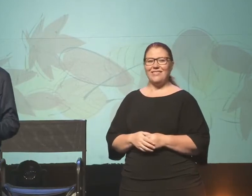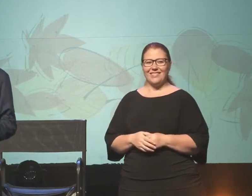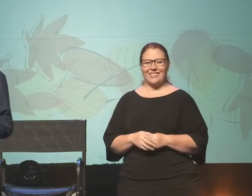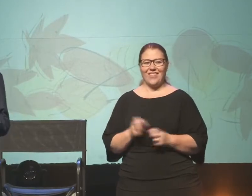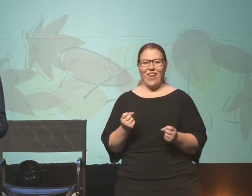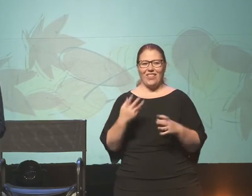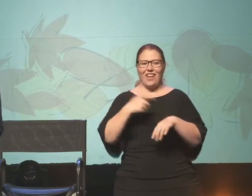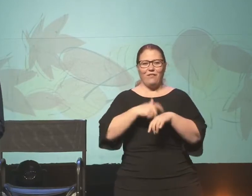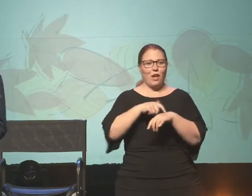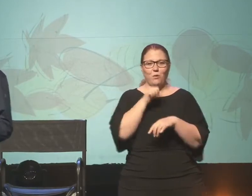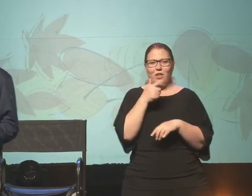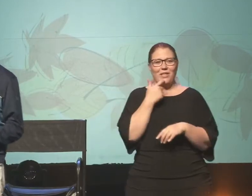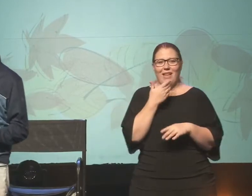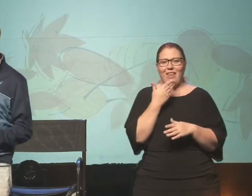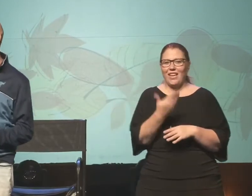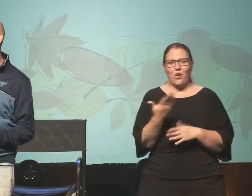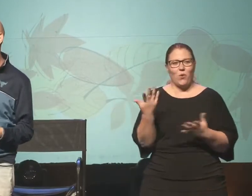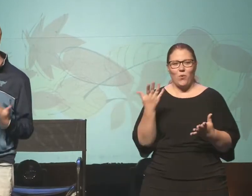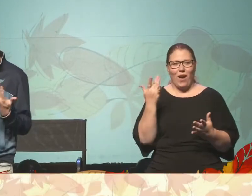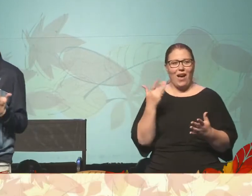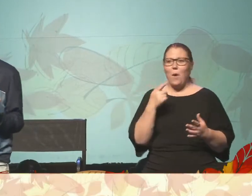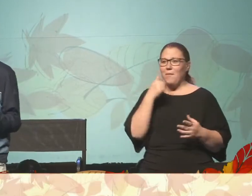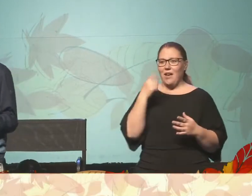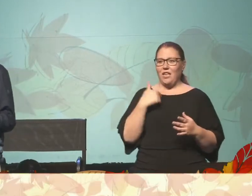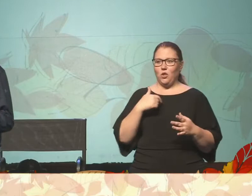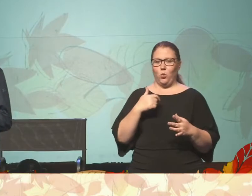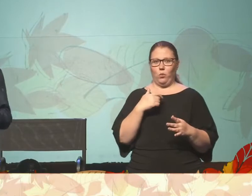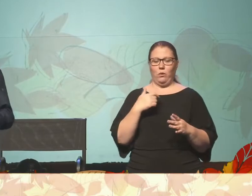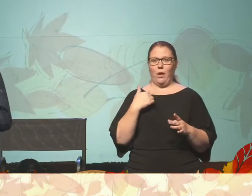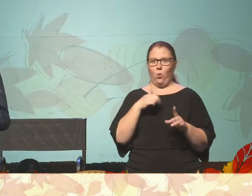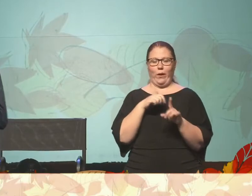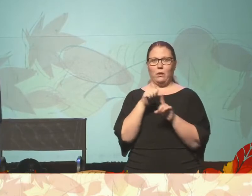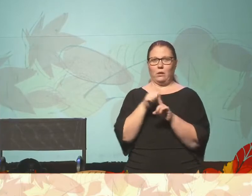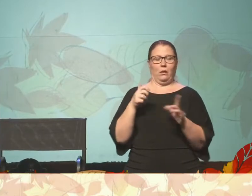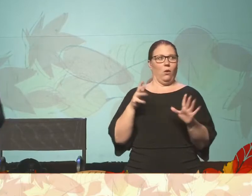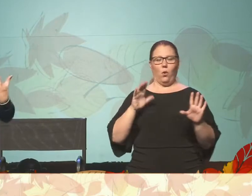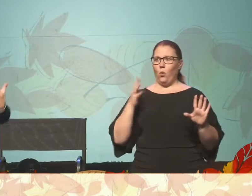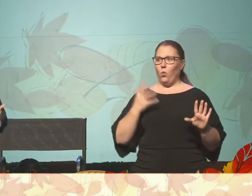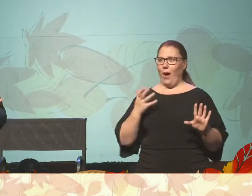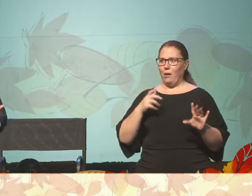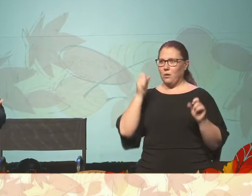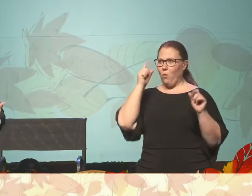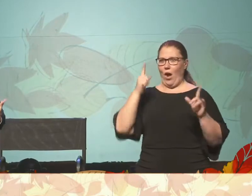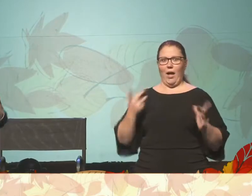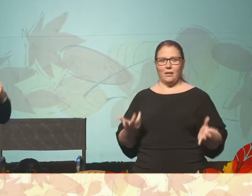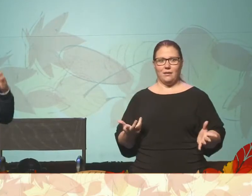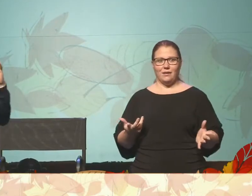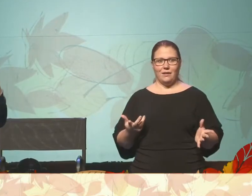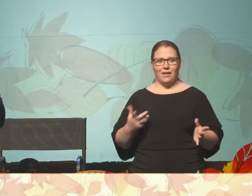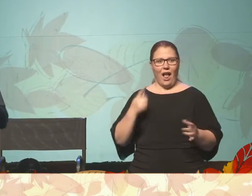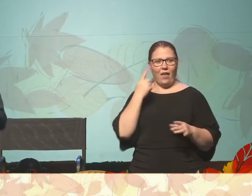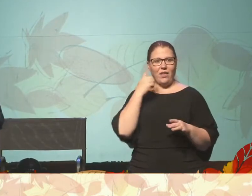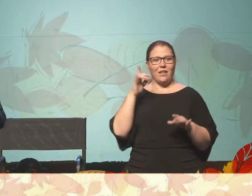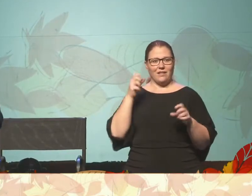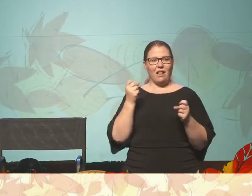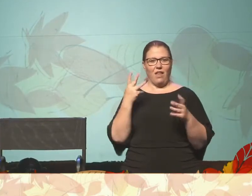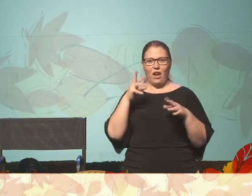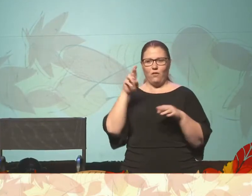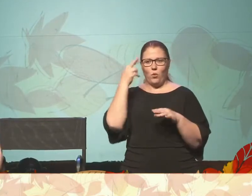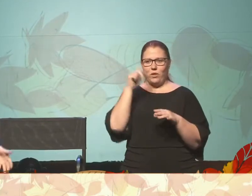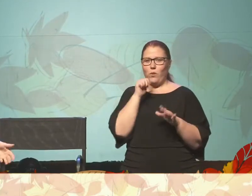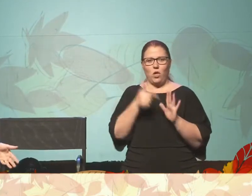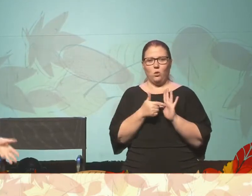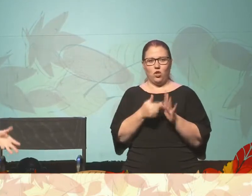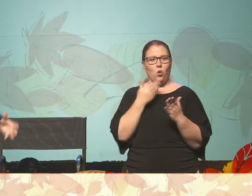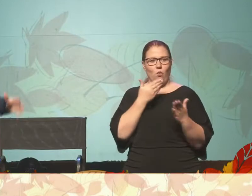A lot of times we don't say thank you just because we get caught off guard. We get caught by surprise. Right? And I think that's a lot of the reason why we don't show